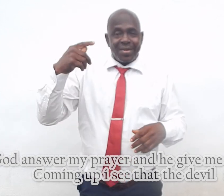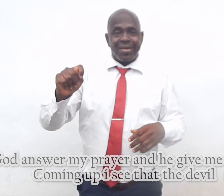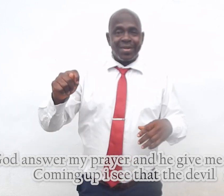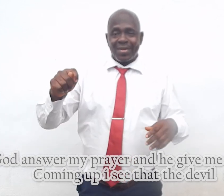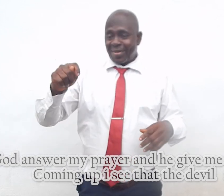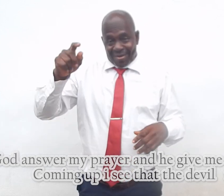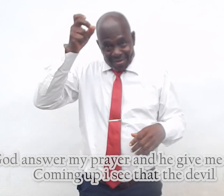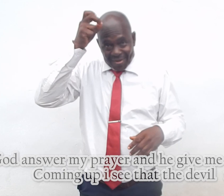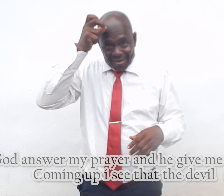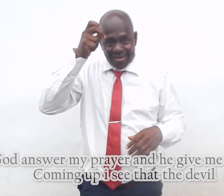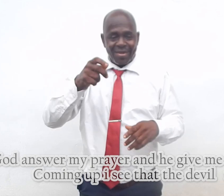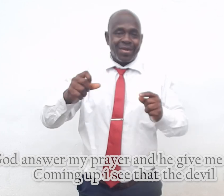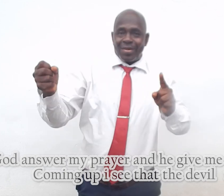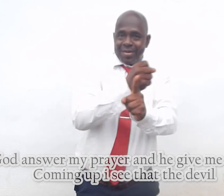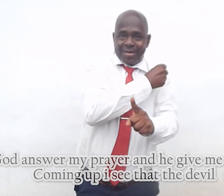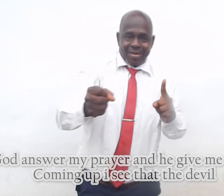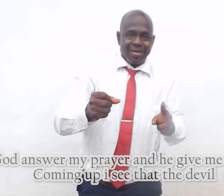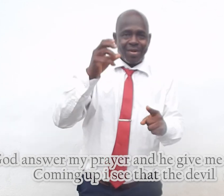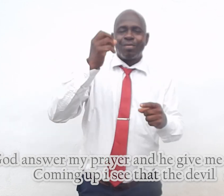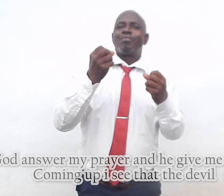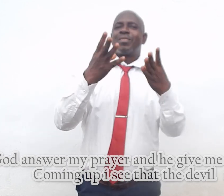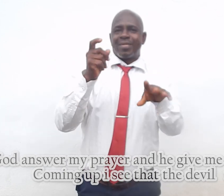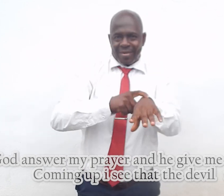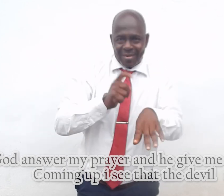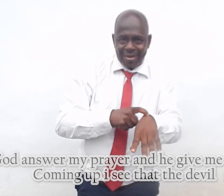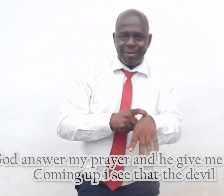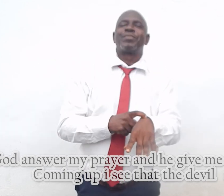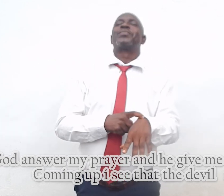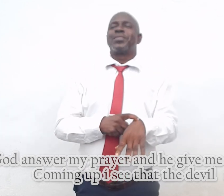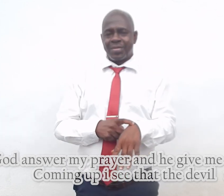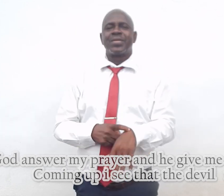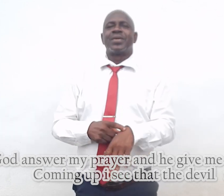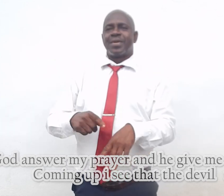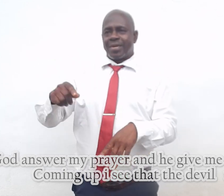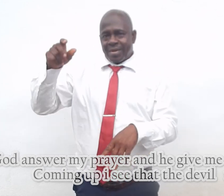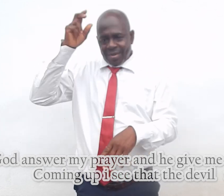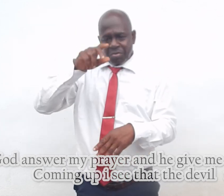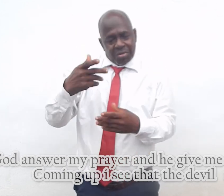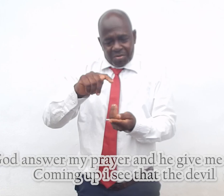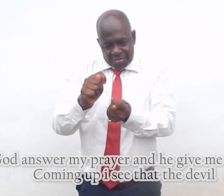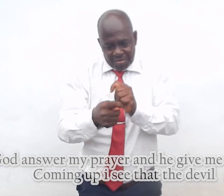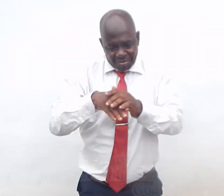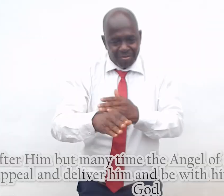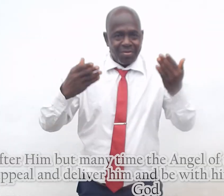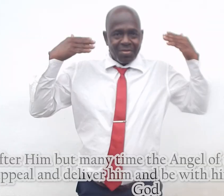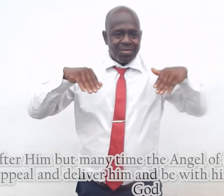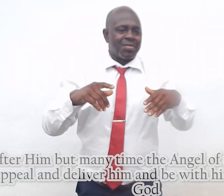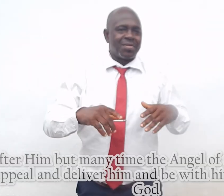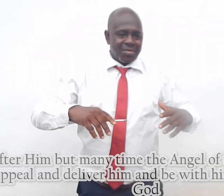i see that the devil really was after him was but